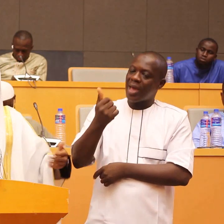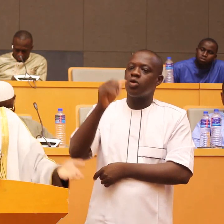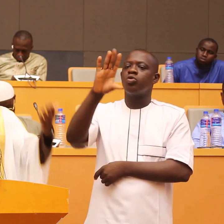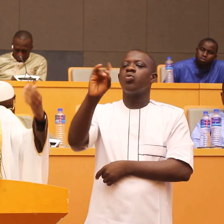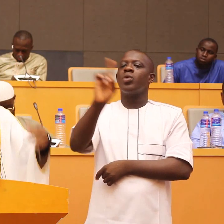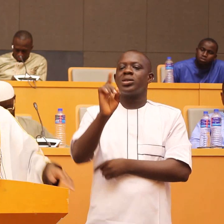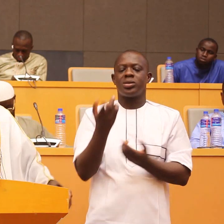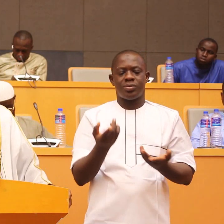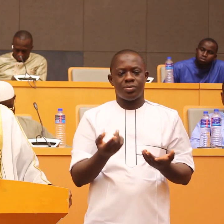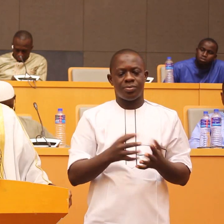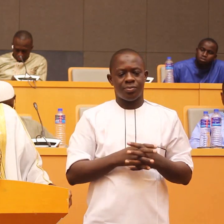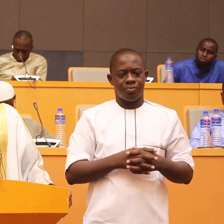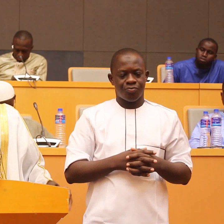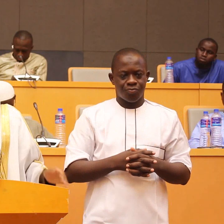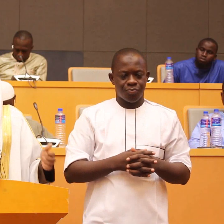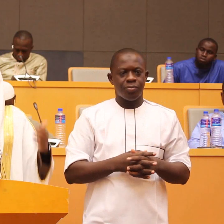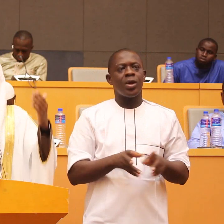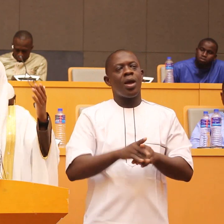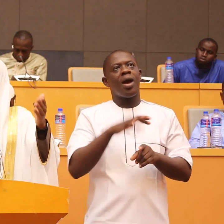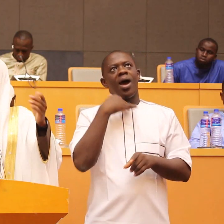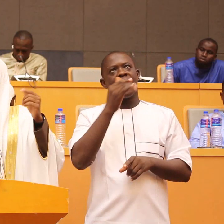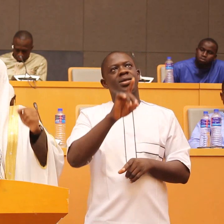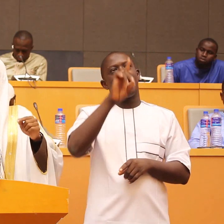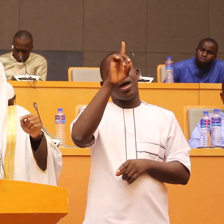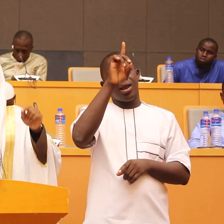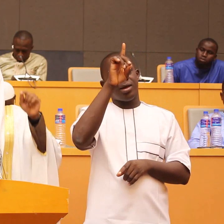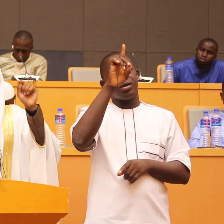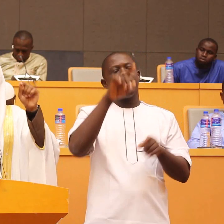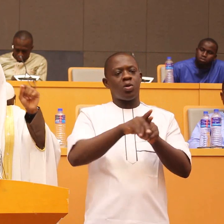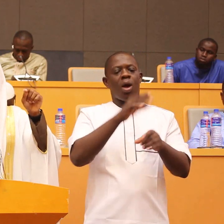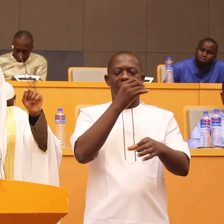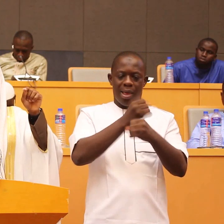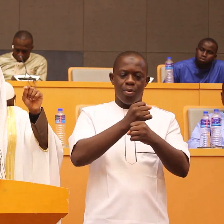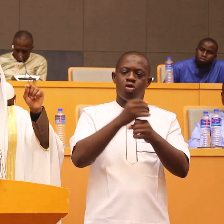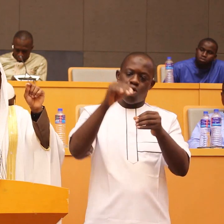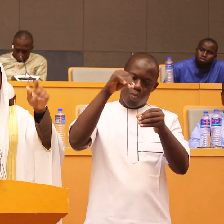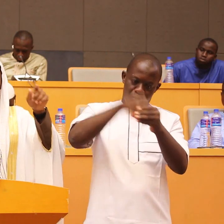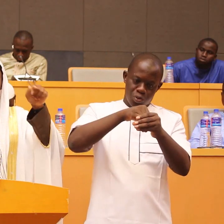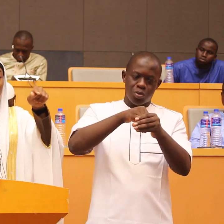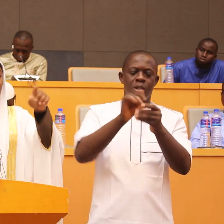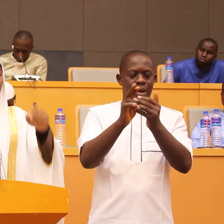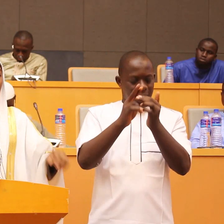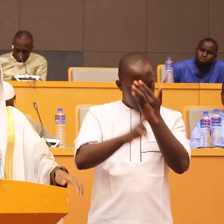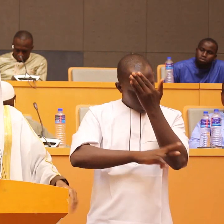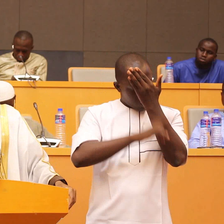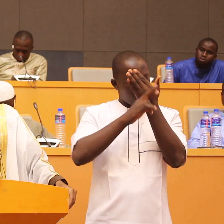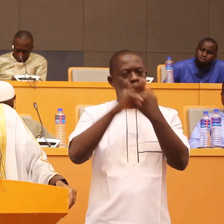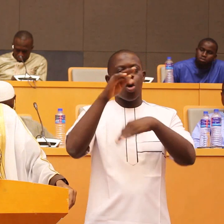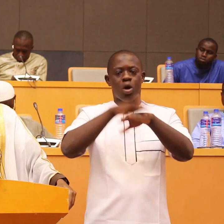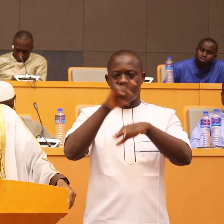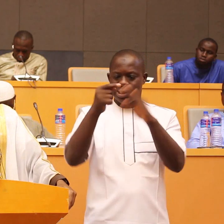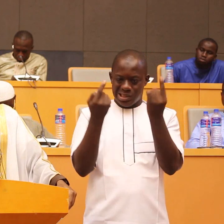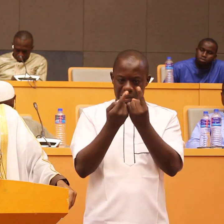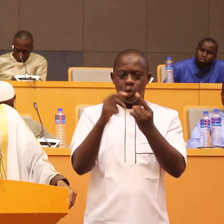you ask Allah to put barakah in the thing that cousin is